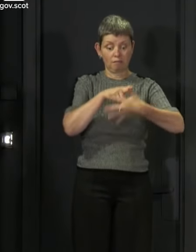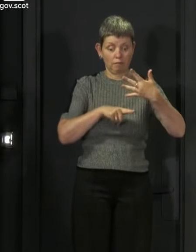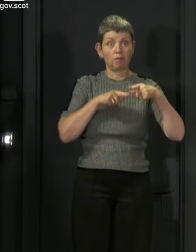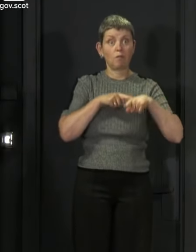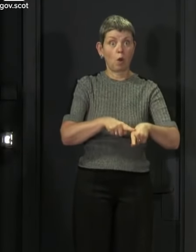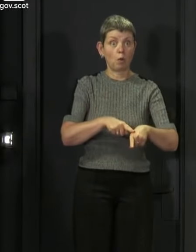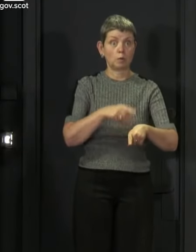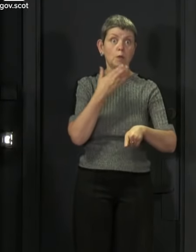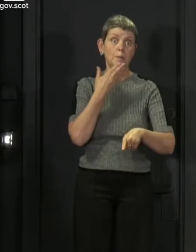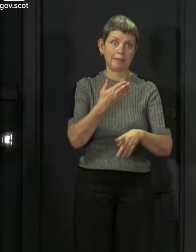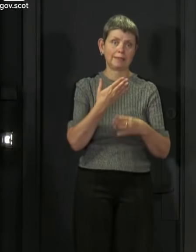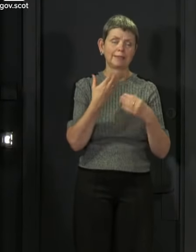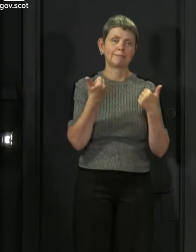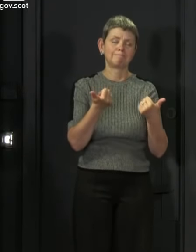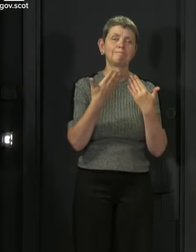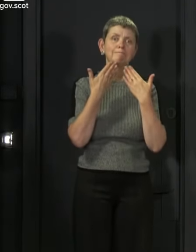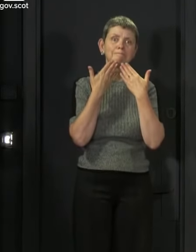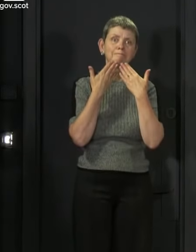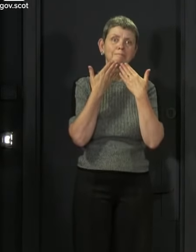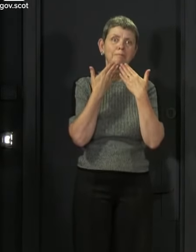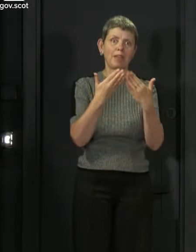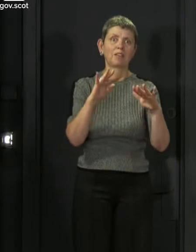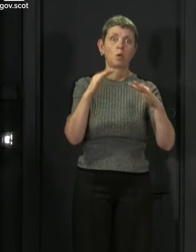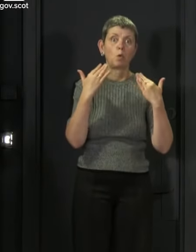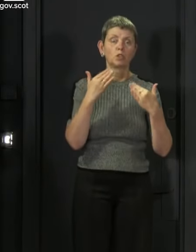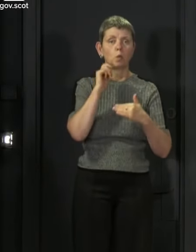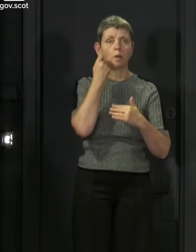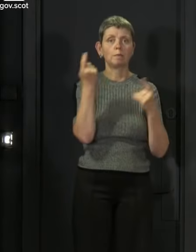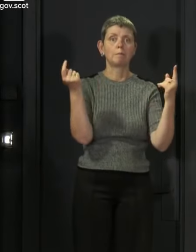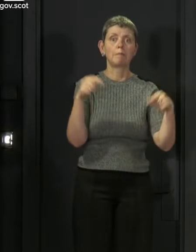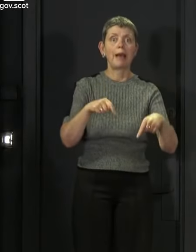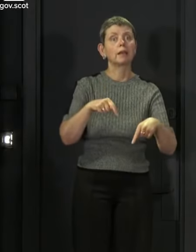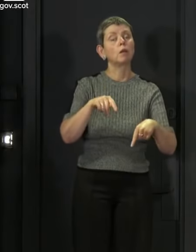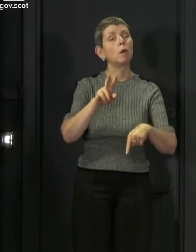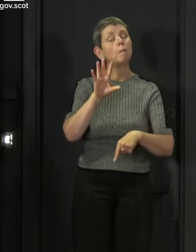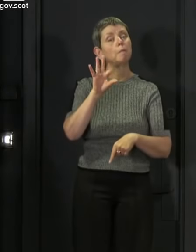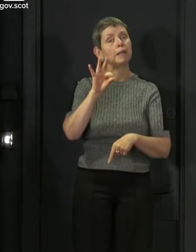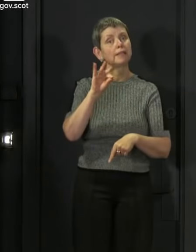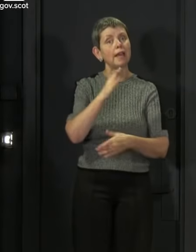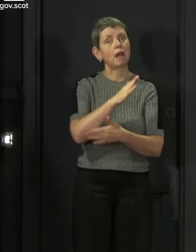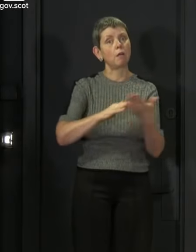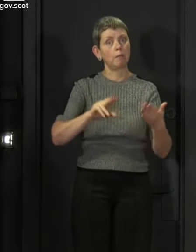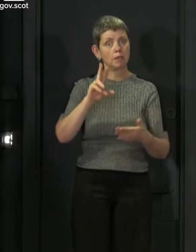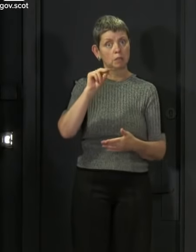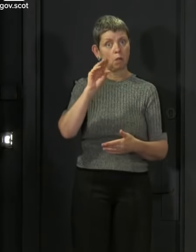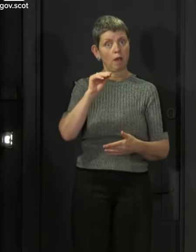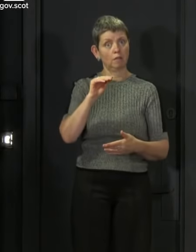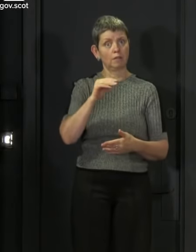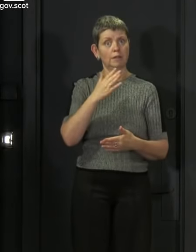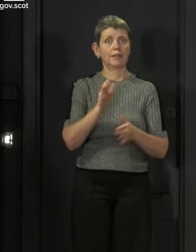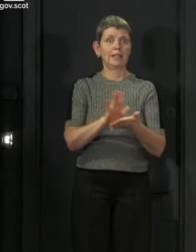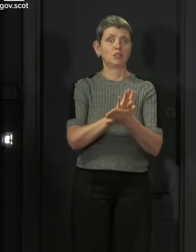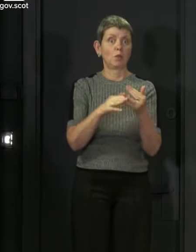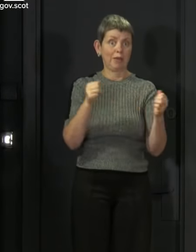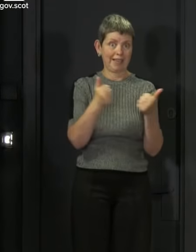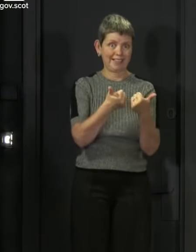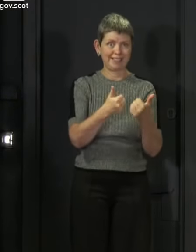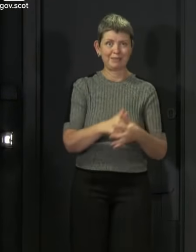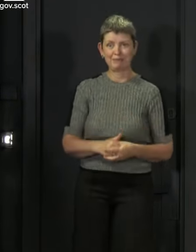we do it right. Thank you for joining us we'll be back here on Monday at 12.30 please do have a good weekend.